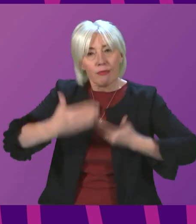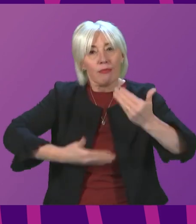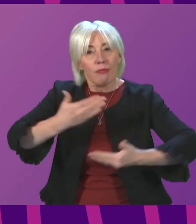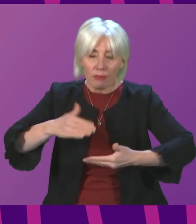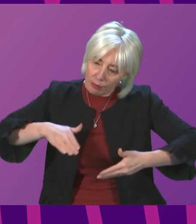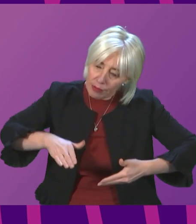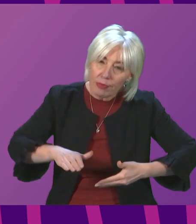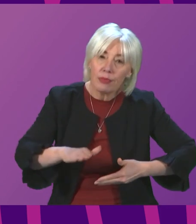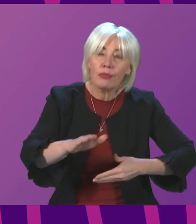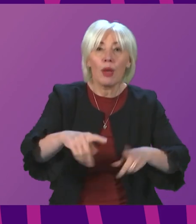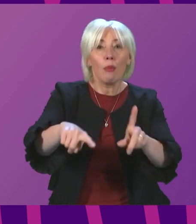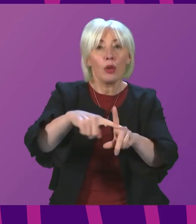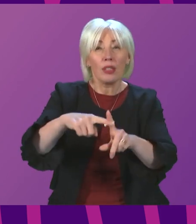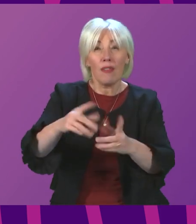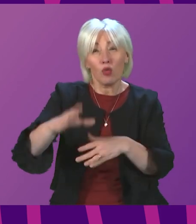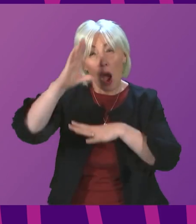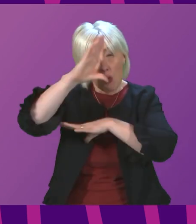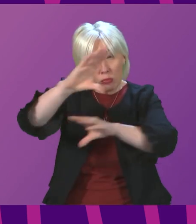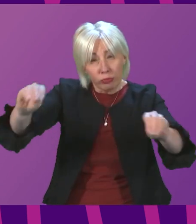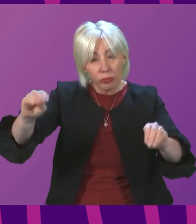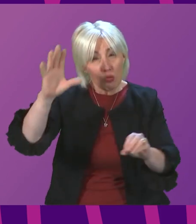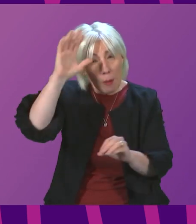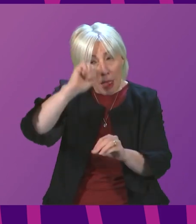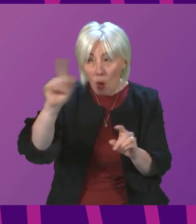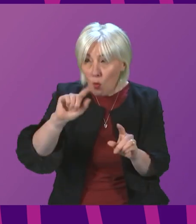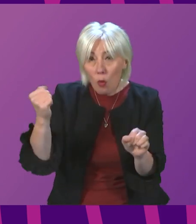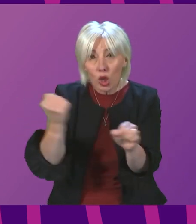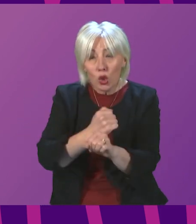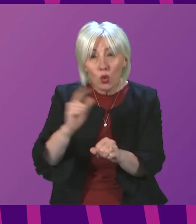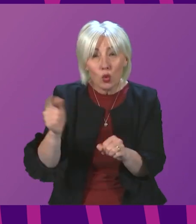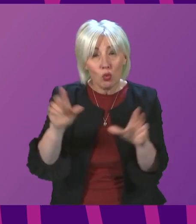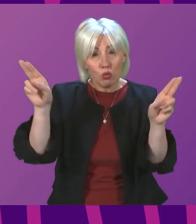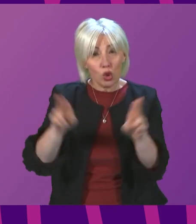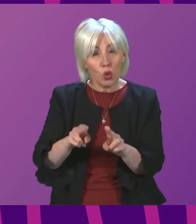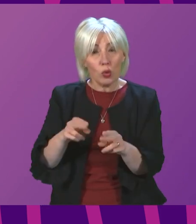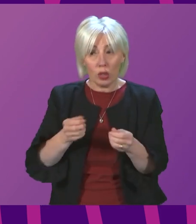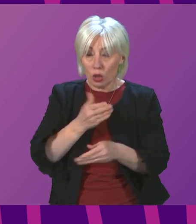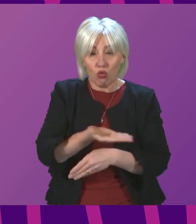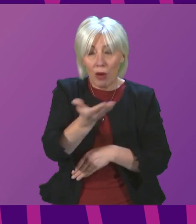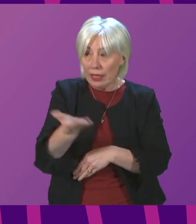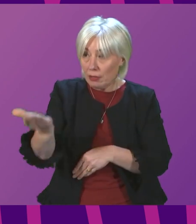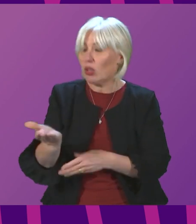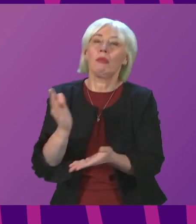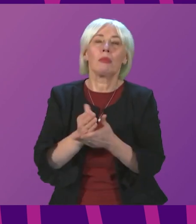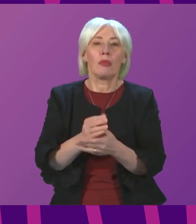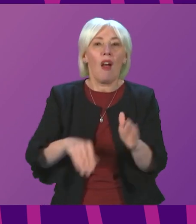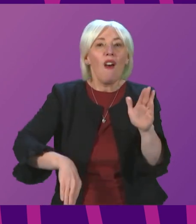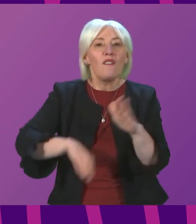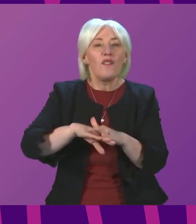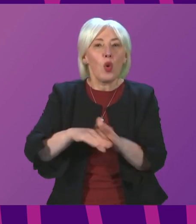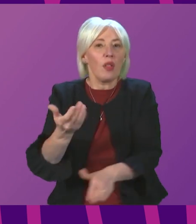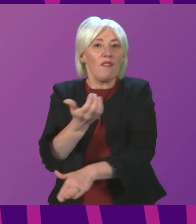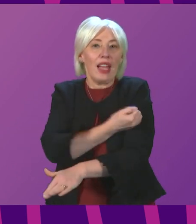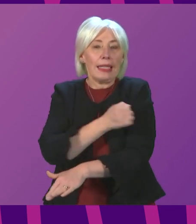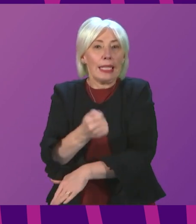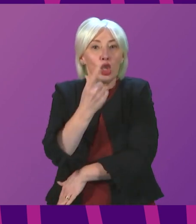direction. So I will close with a reminder of what we can all do to help stem transmission. Firstly, get fully vaccinated as soon as you